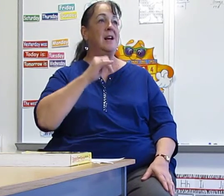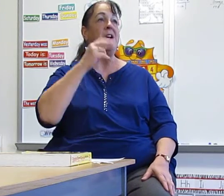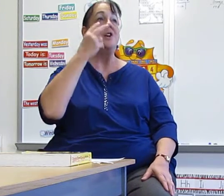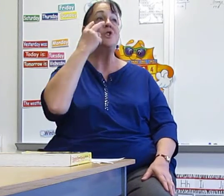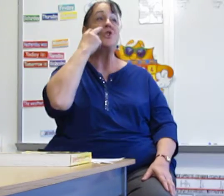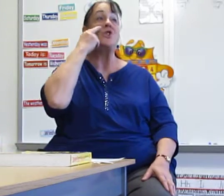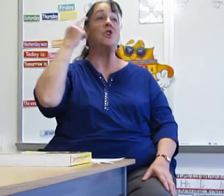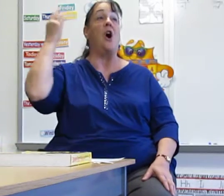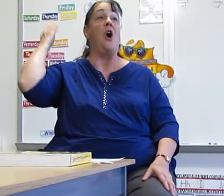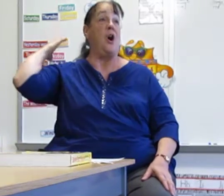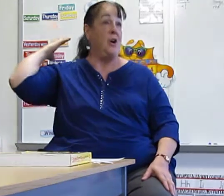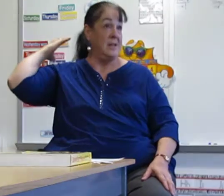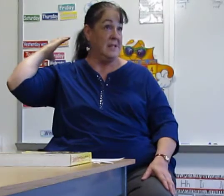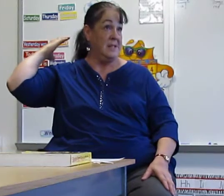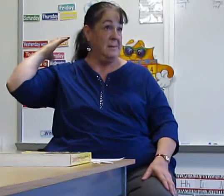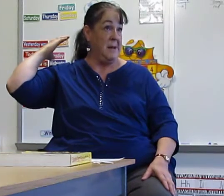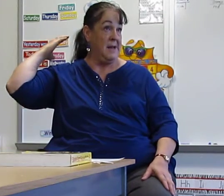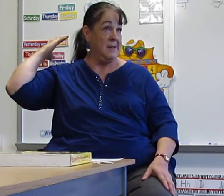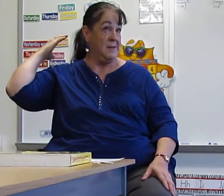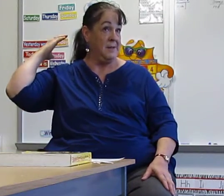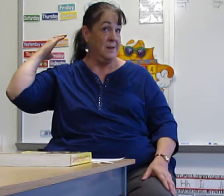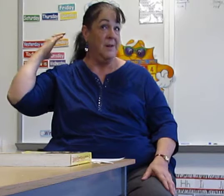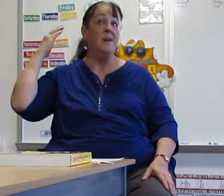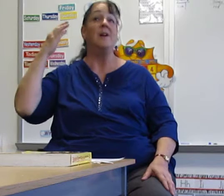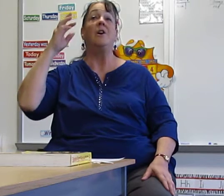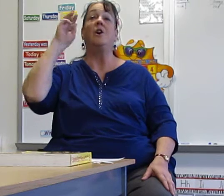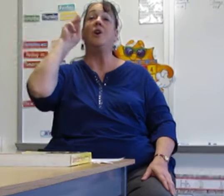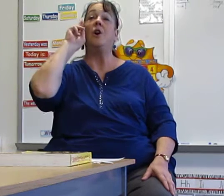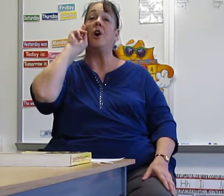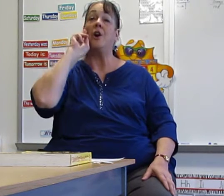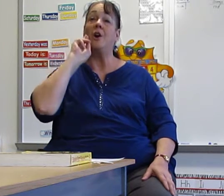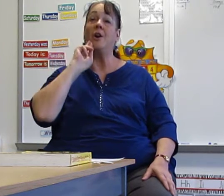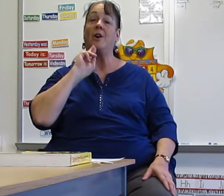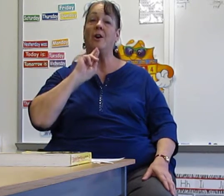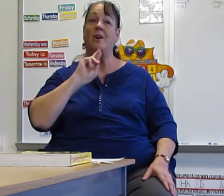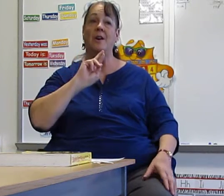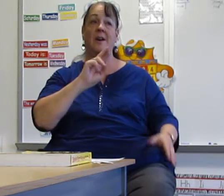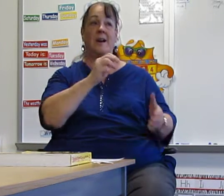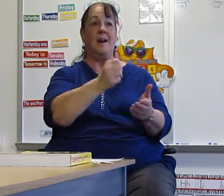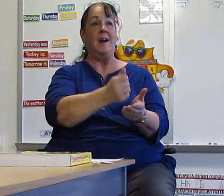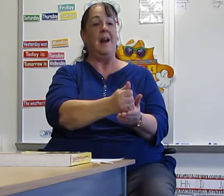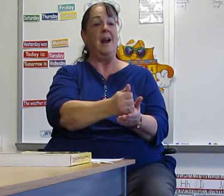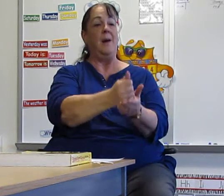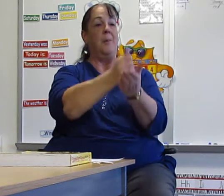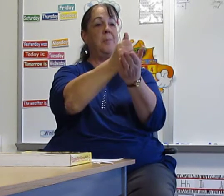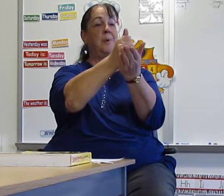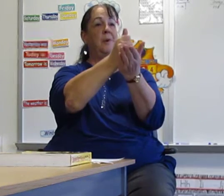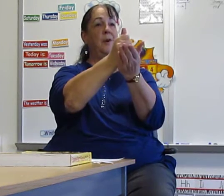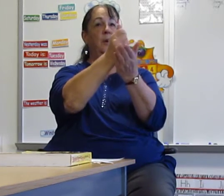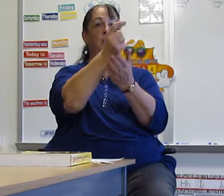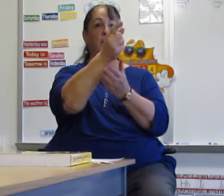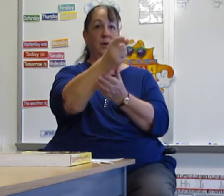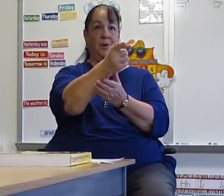I saw, because it's in the past, her help you.